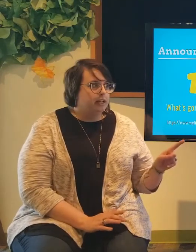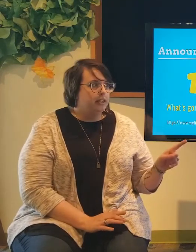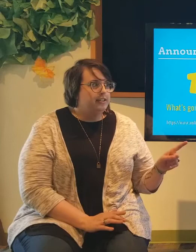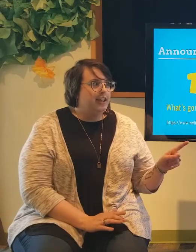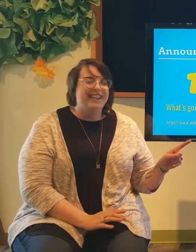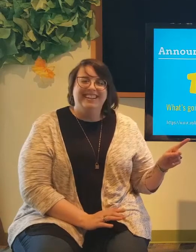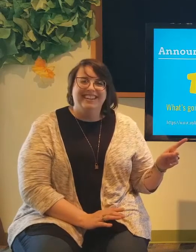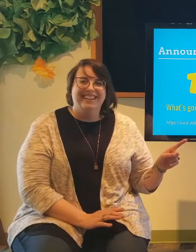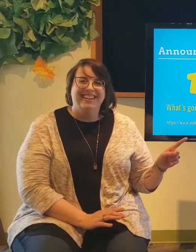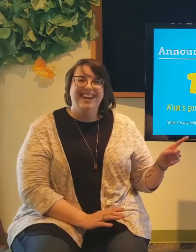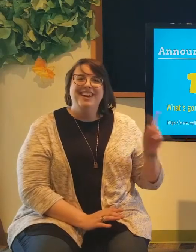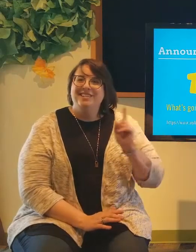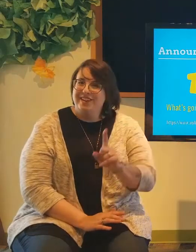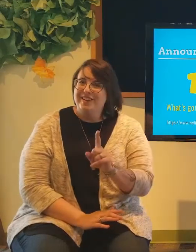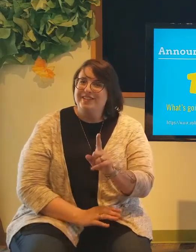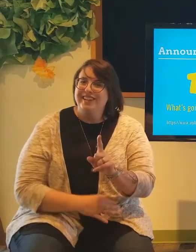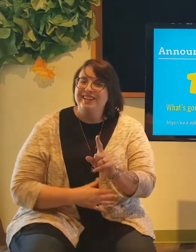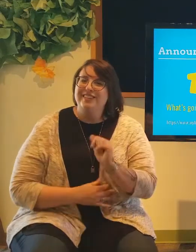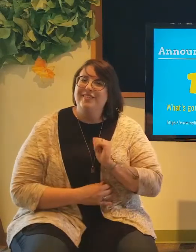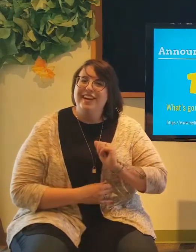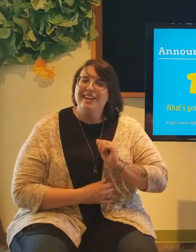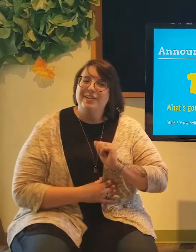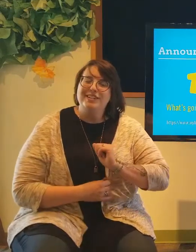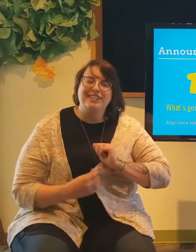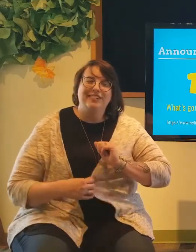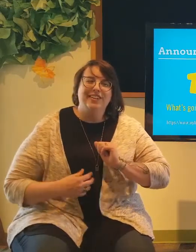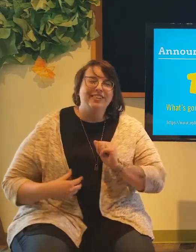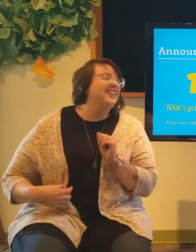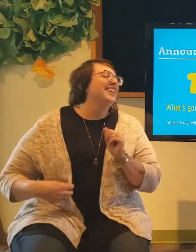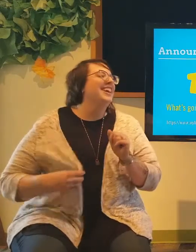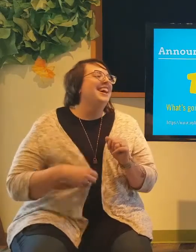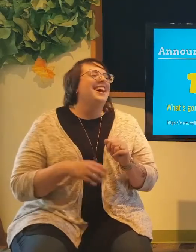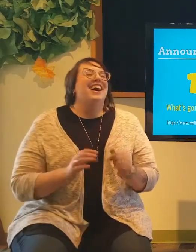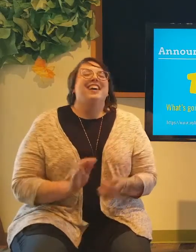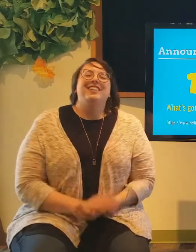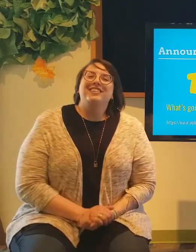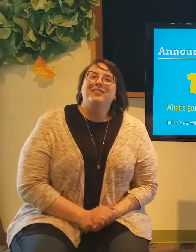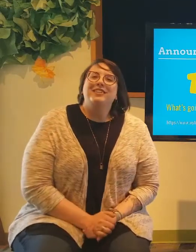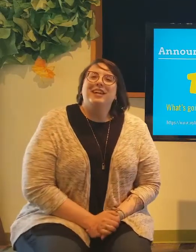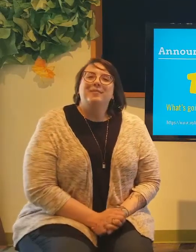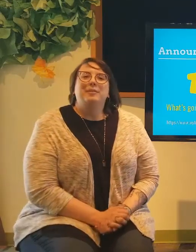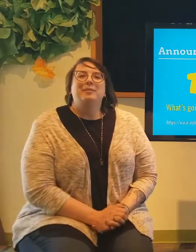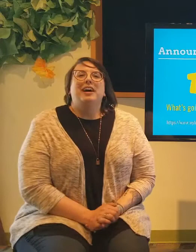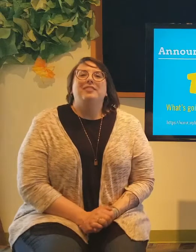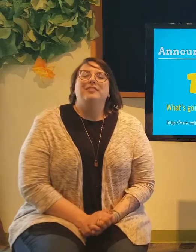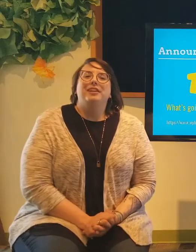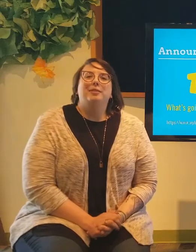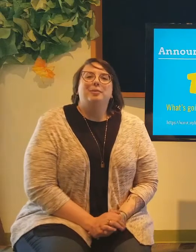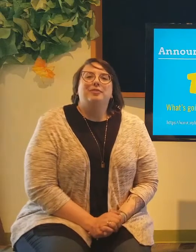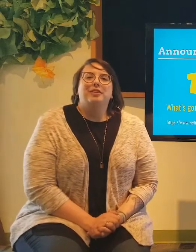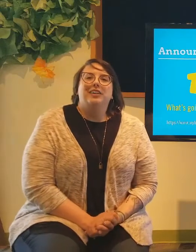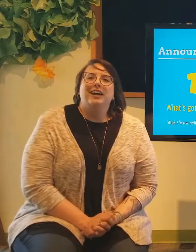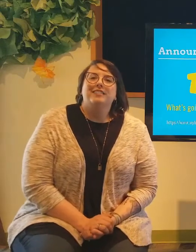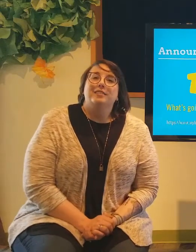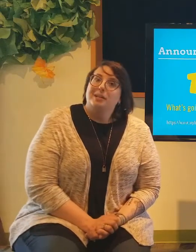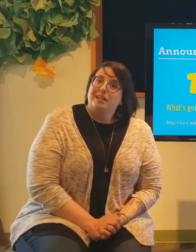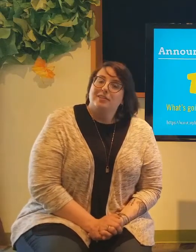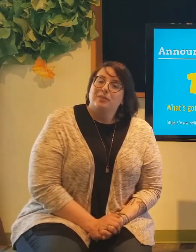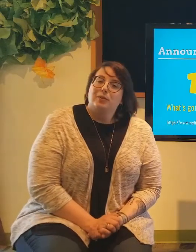kids. Trying to make sure I get the red one. don't want to say the wrong thing. Our next story time that we will have available for you guys is a big kids story